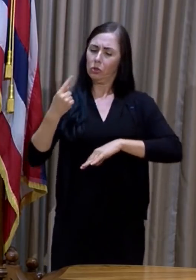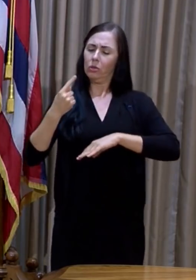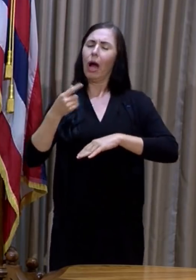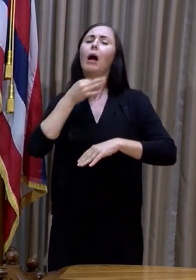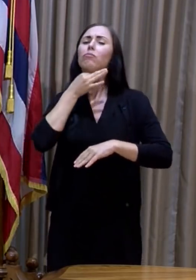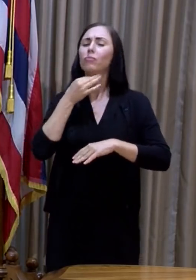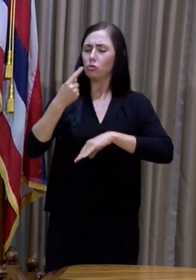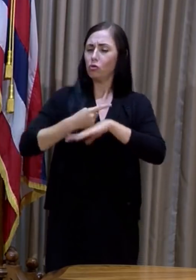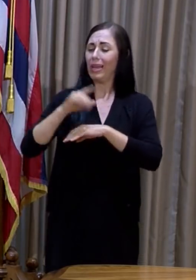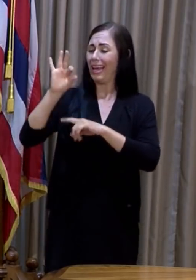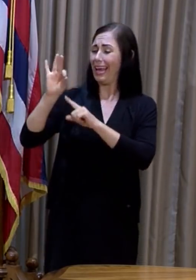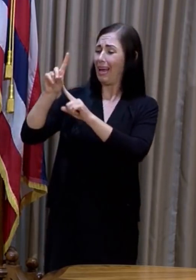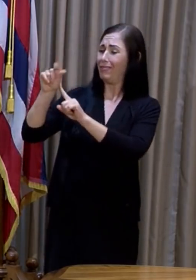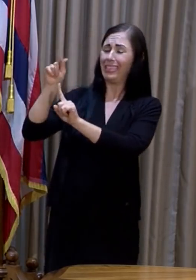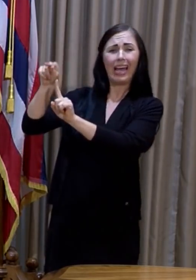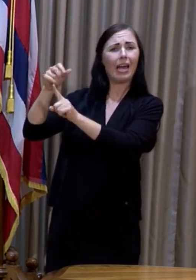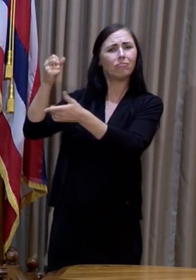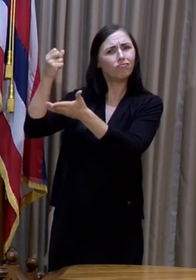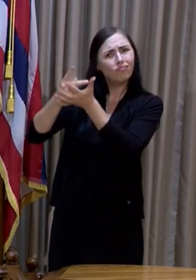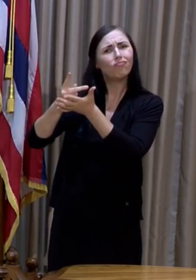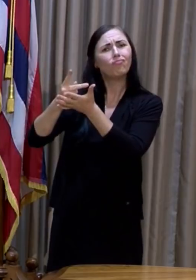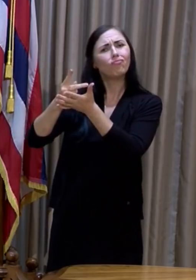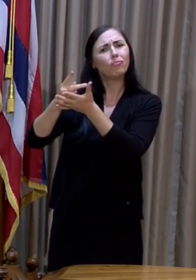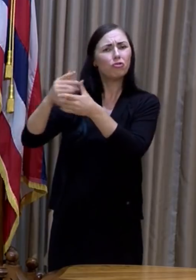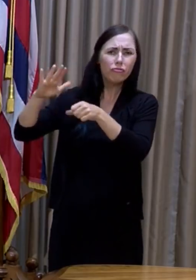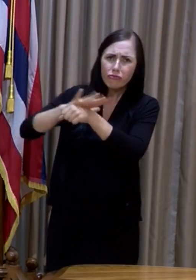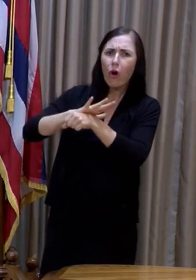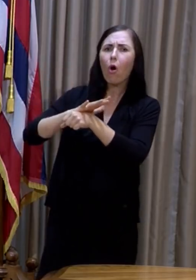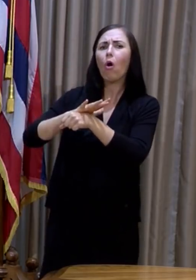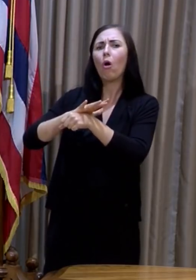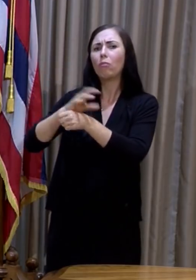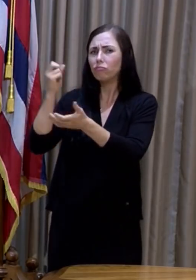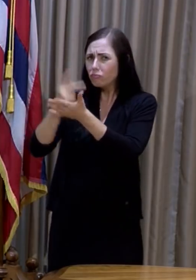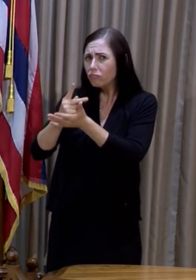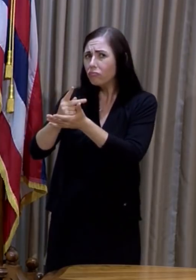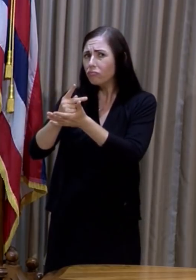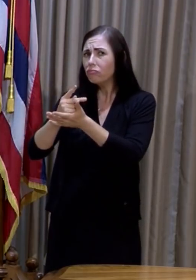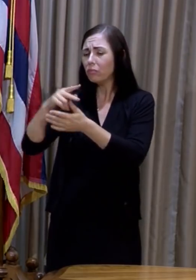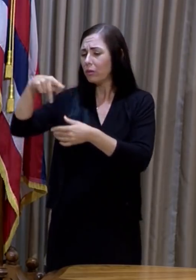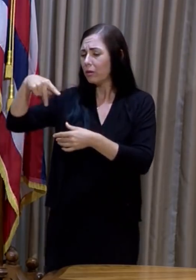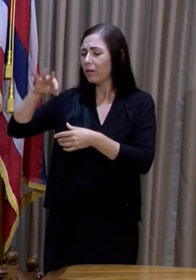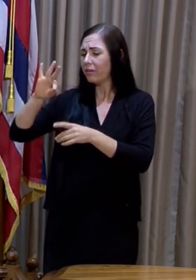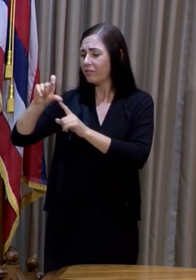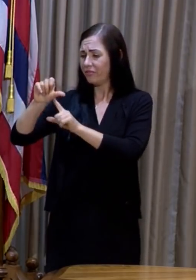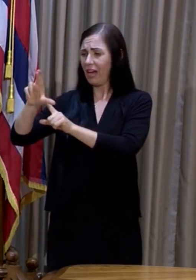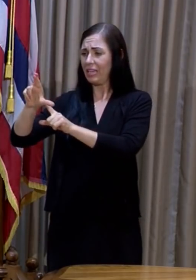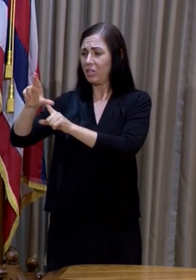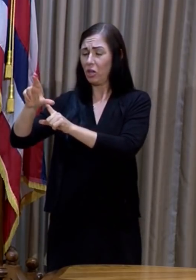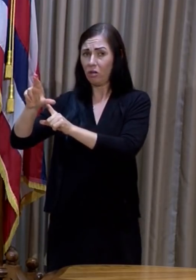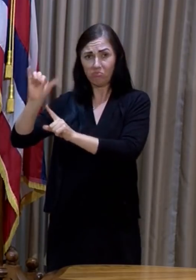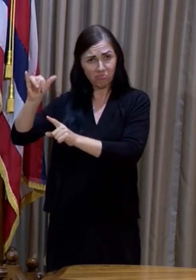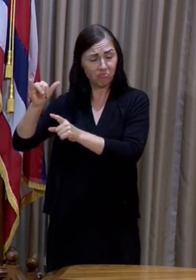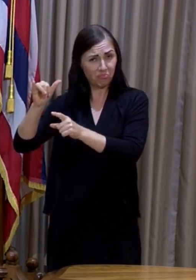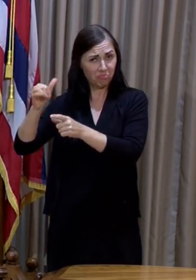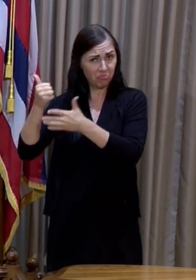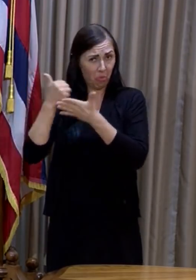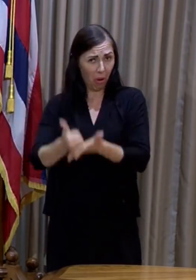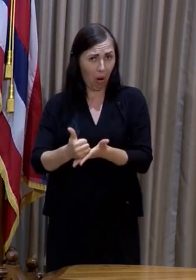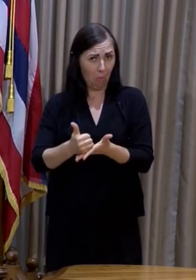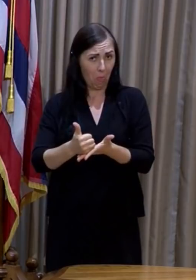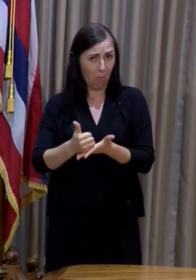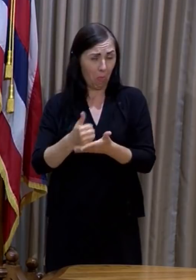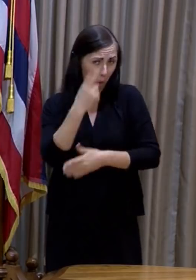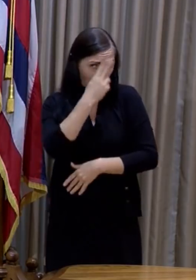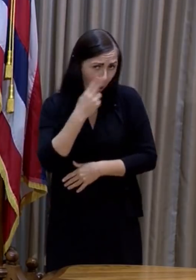approval of the Pfizer, the full approval of the Pfizer vaccine will actually help here in Hawaii? And maybe what